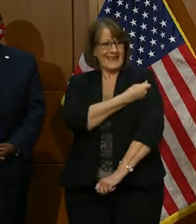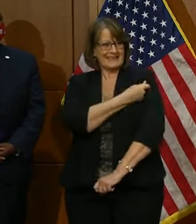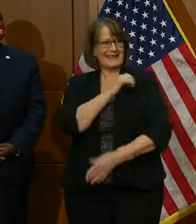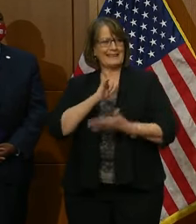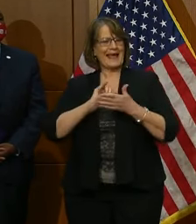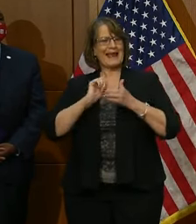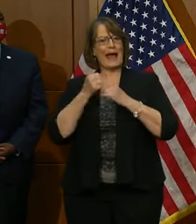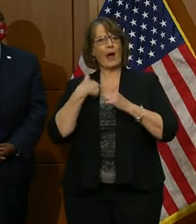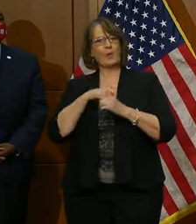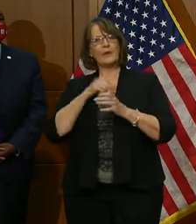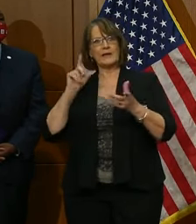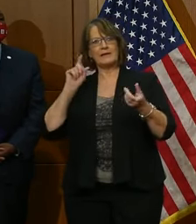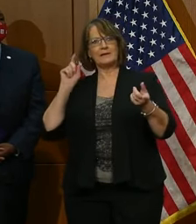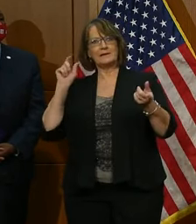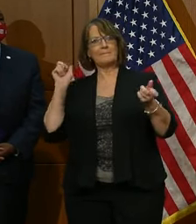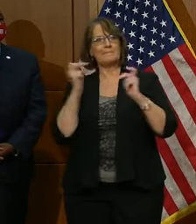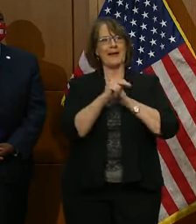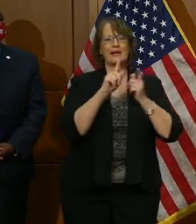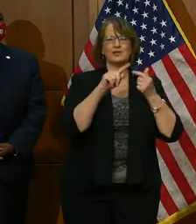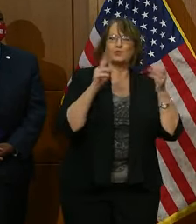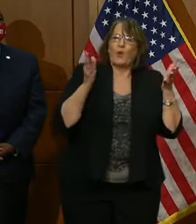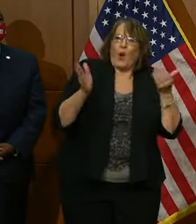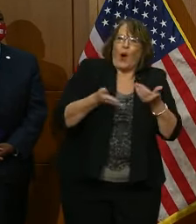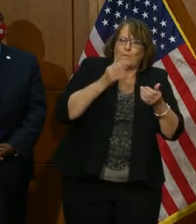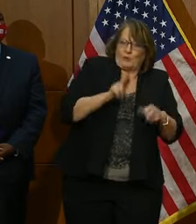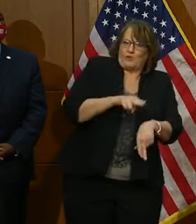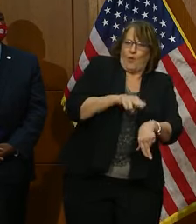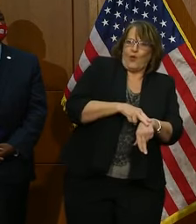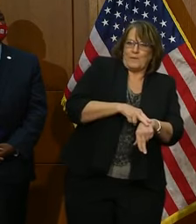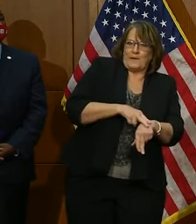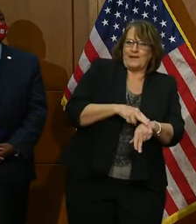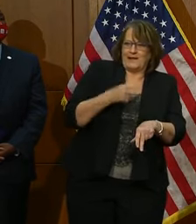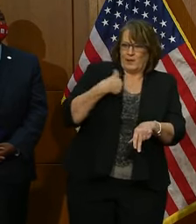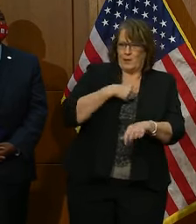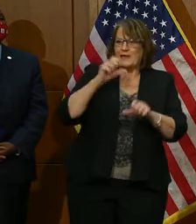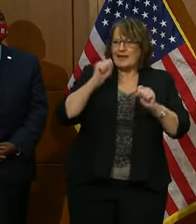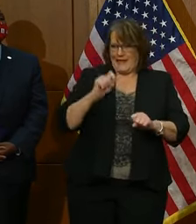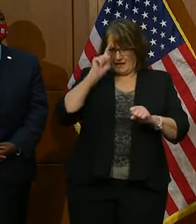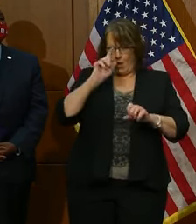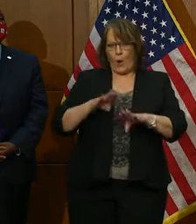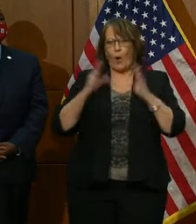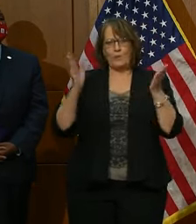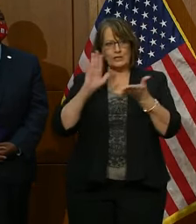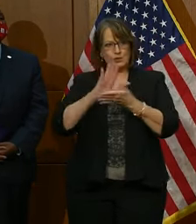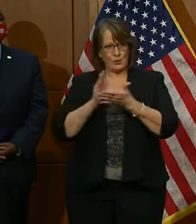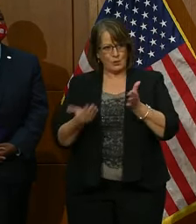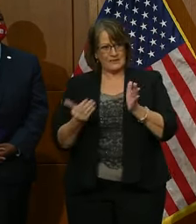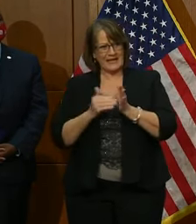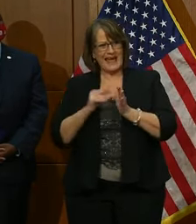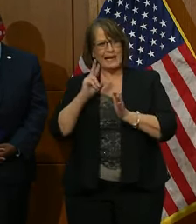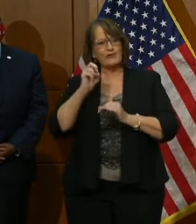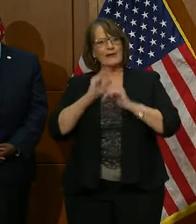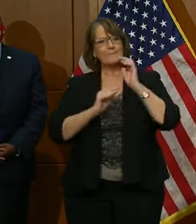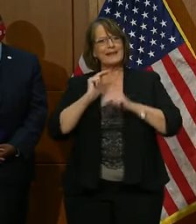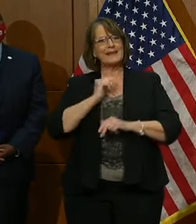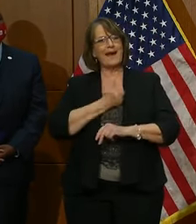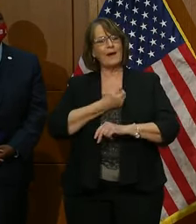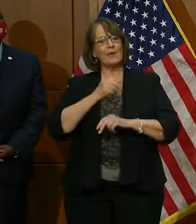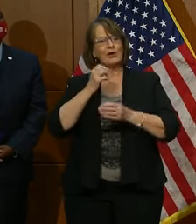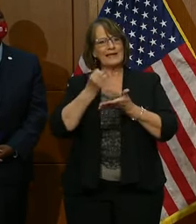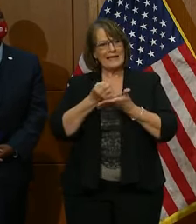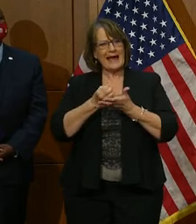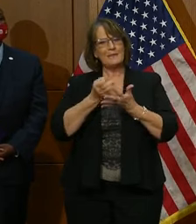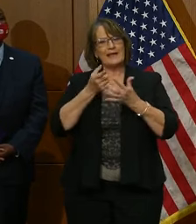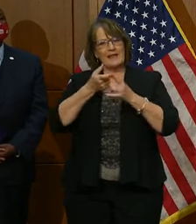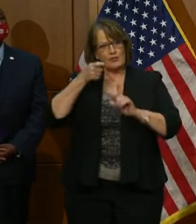to a near normal. This is how we reopen our schools and rebuild our economy, through the vaccine.